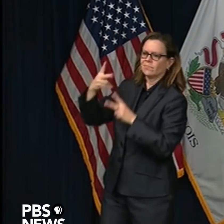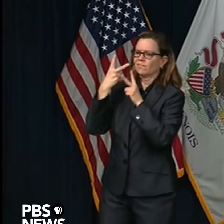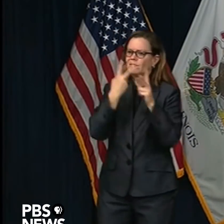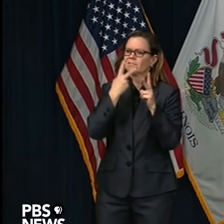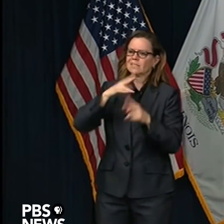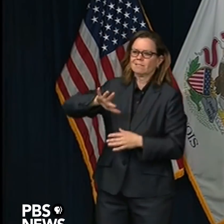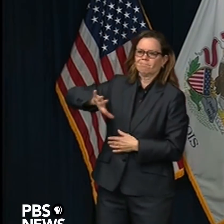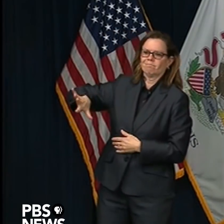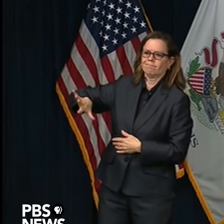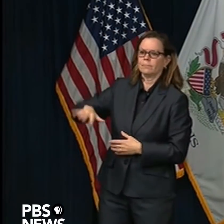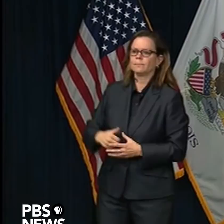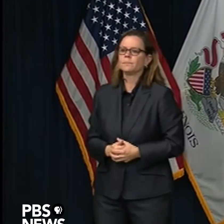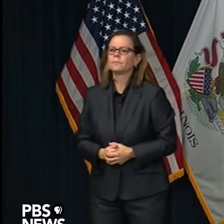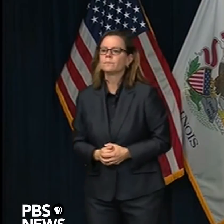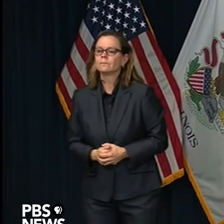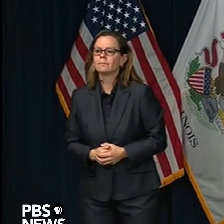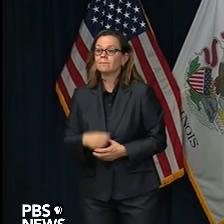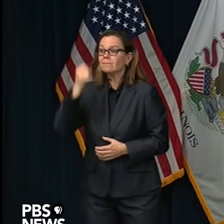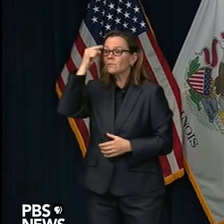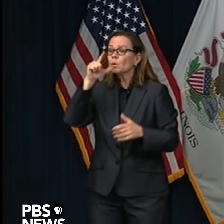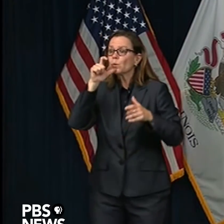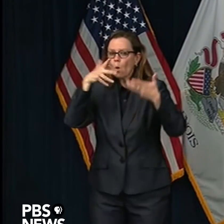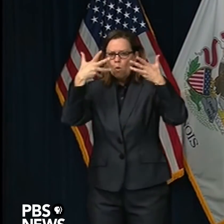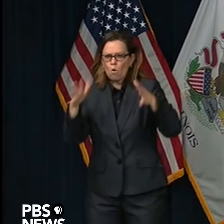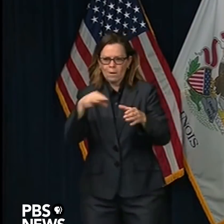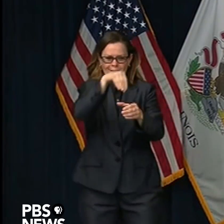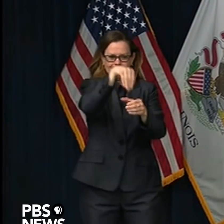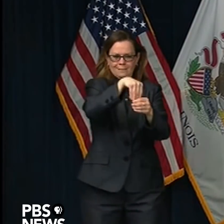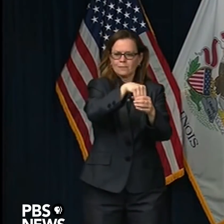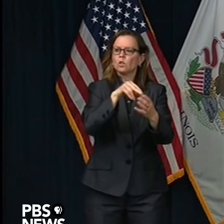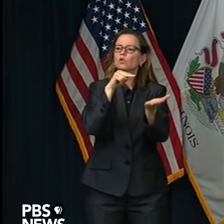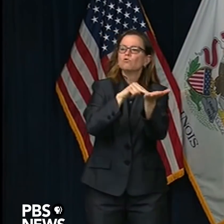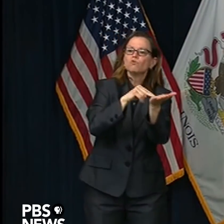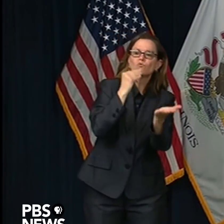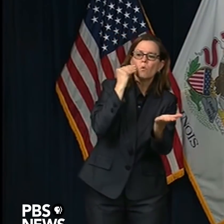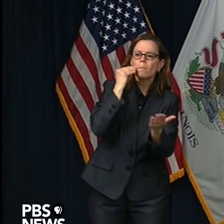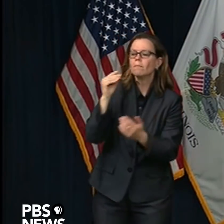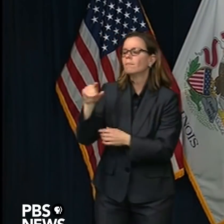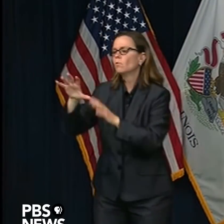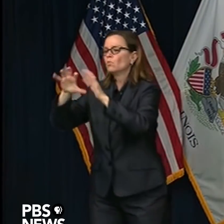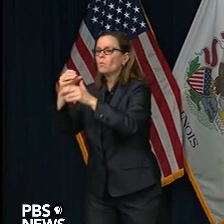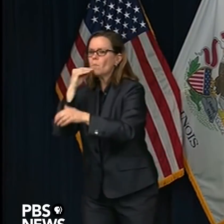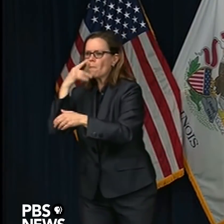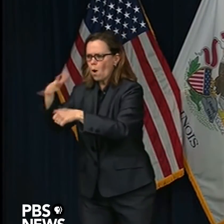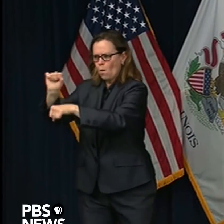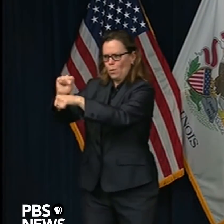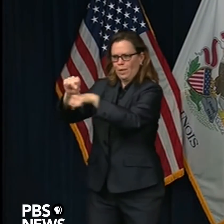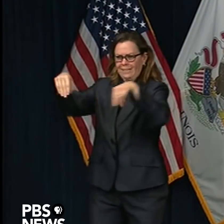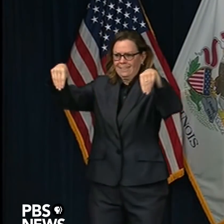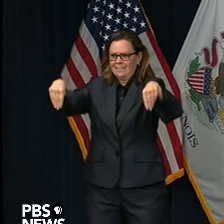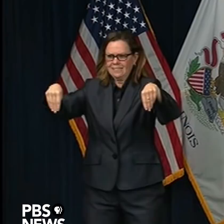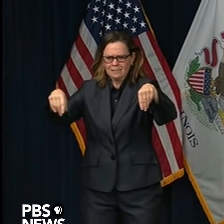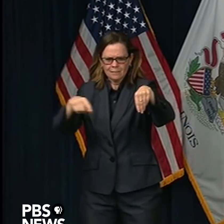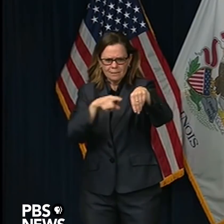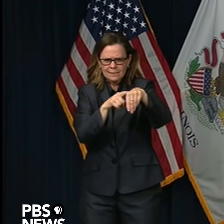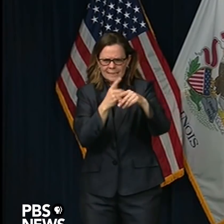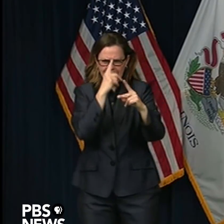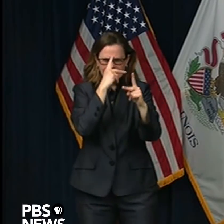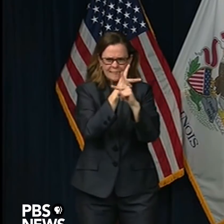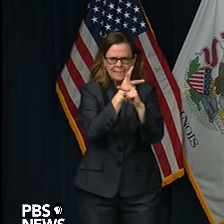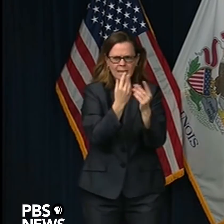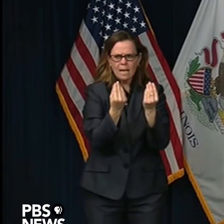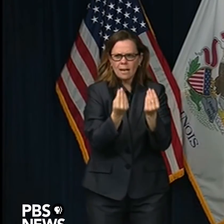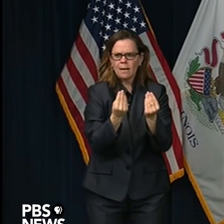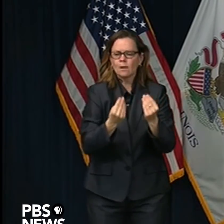were even proactively looking at, instead of moving people back and forth, they were bringing providers that had to assess